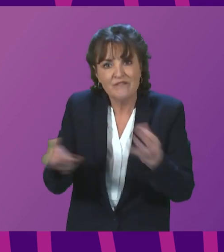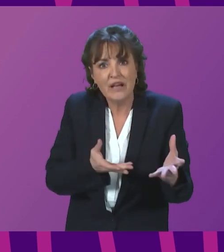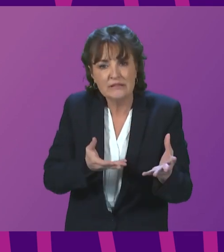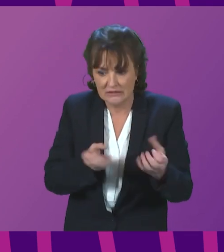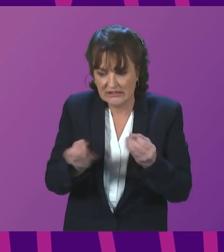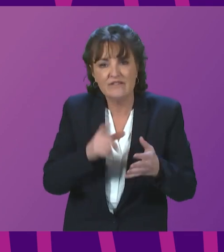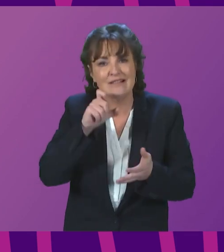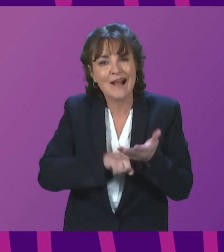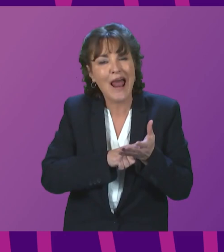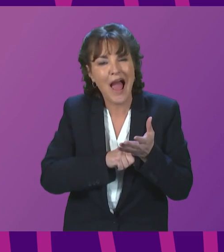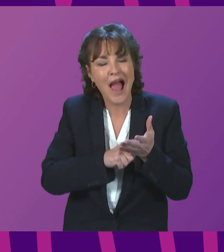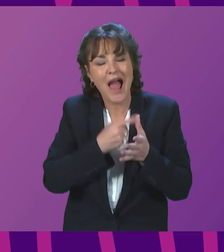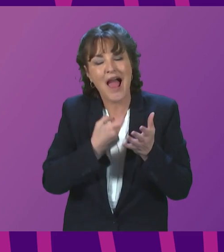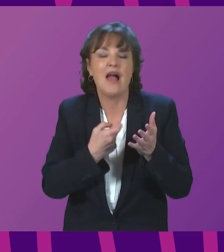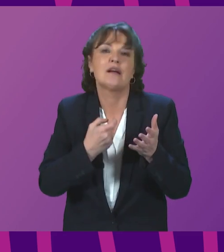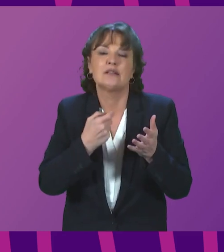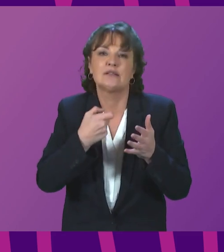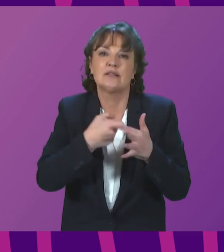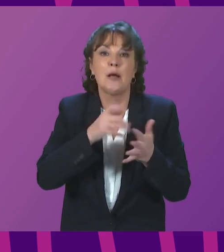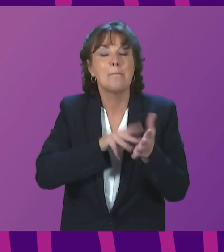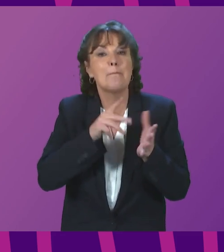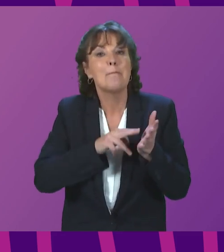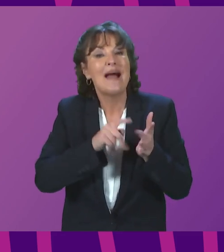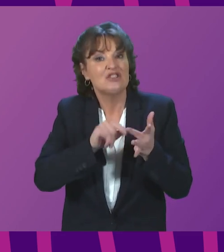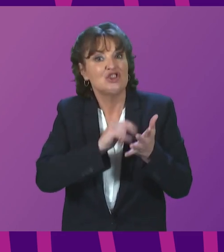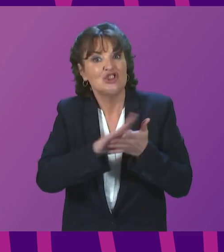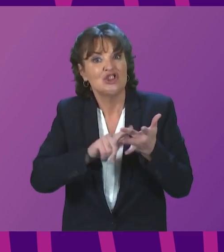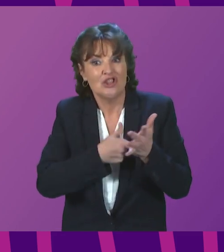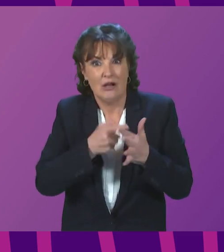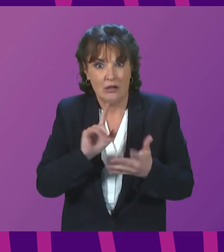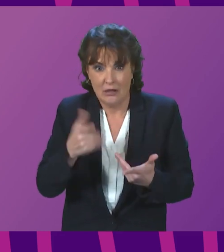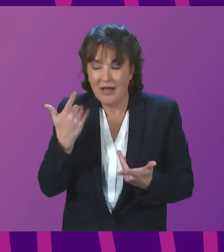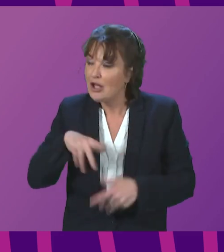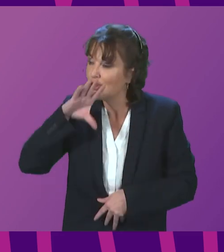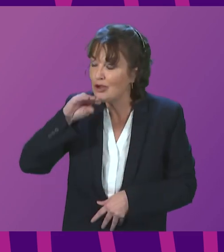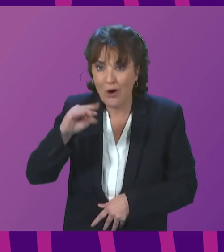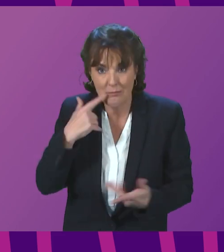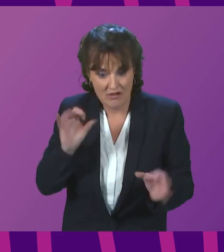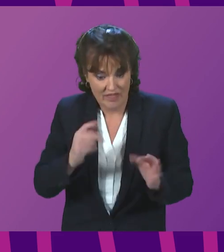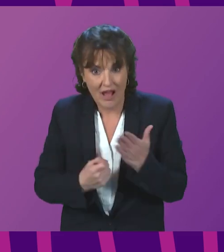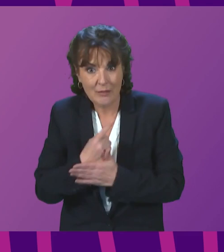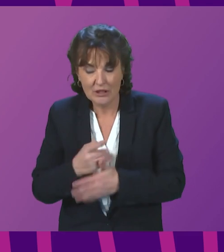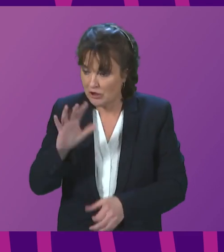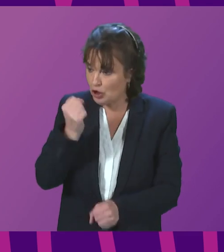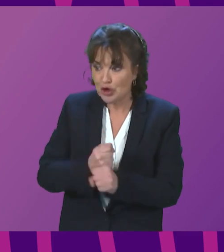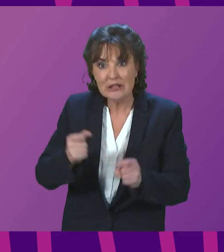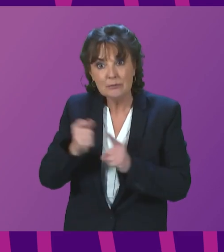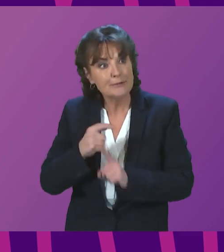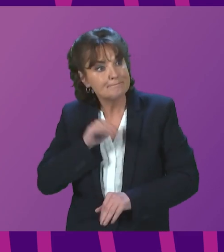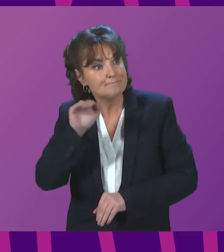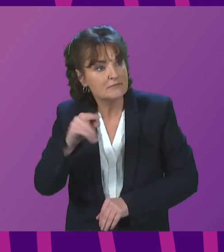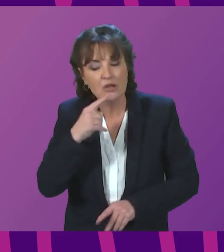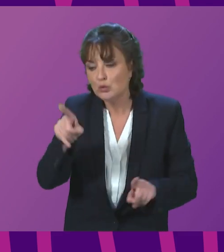Clackmanninshire. The service, despite the rhetoric, is being eroded. GPs who have been appointed to the service are being told they are no longer required,